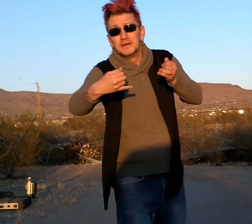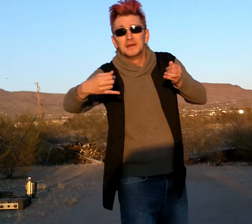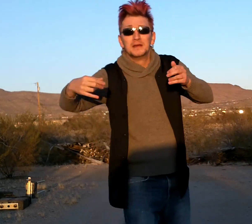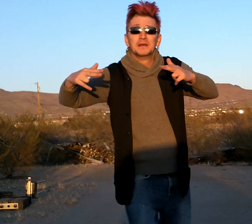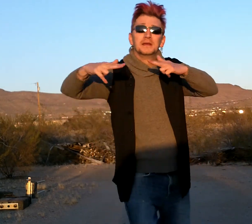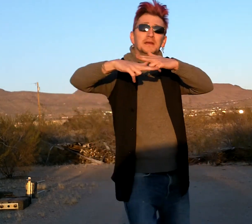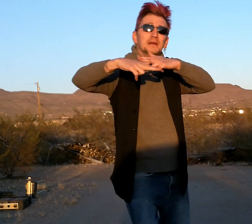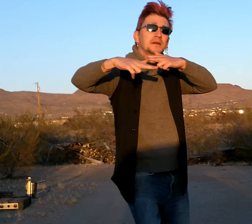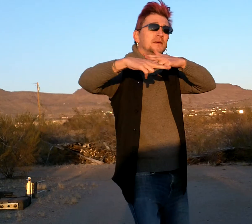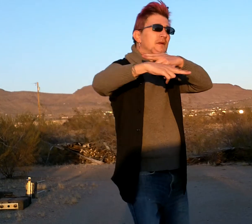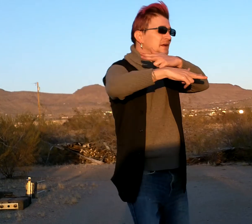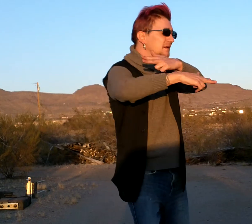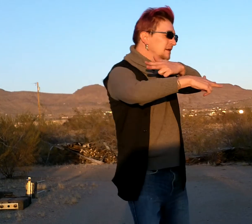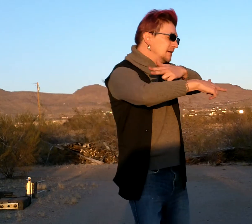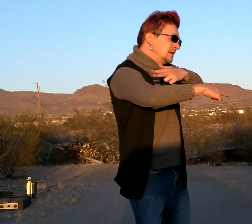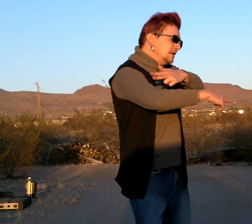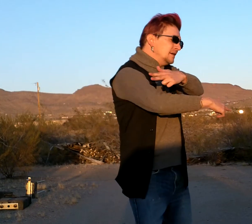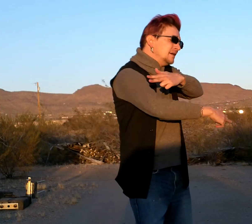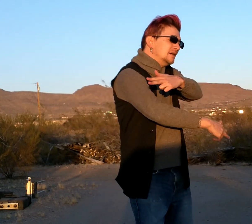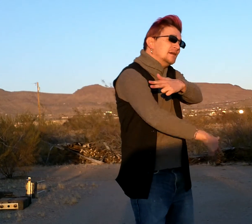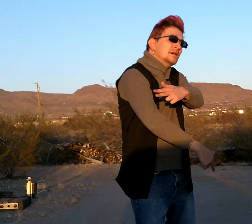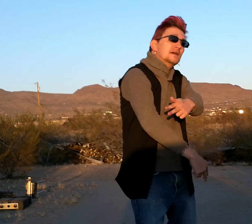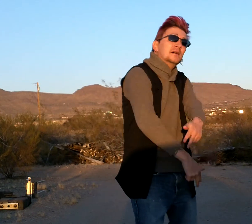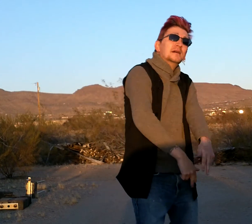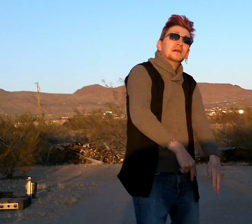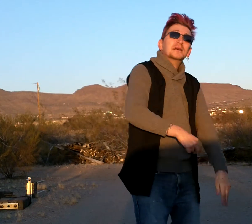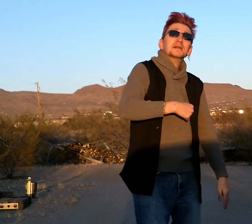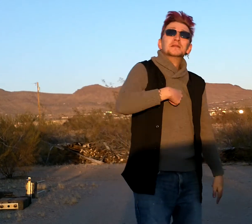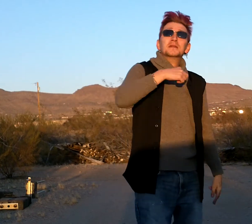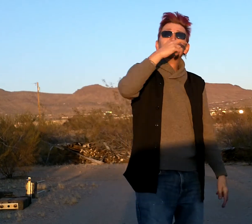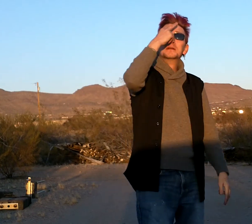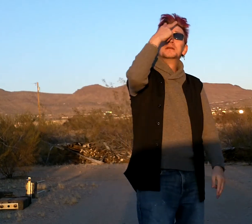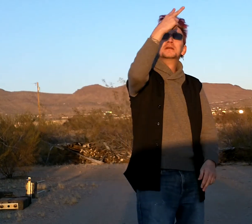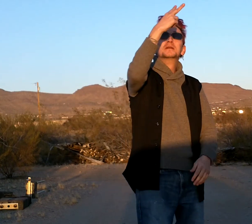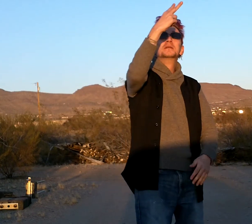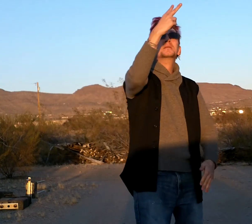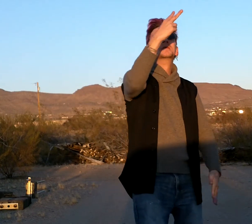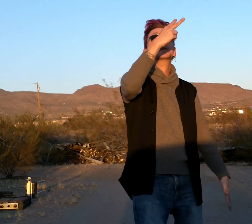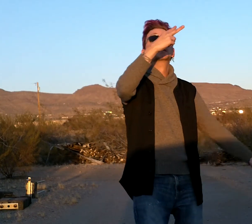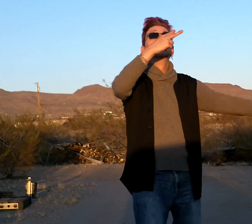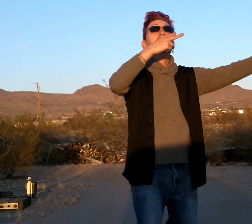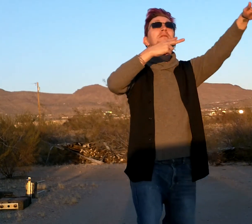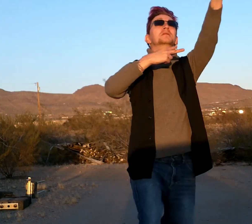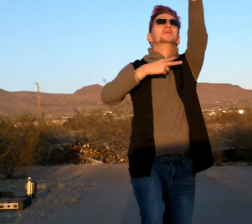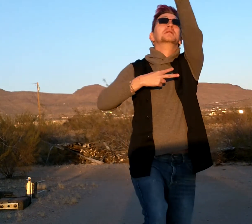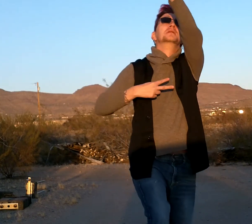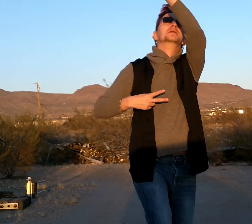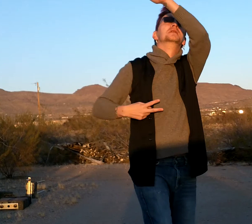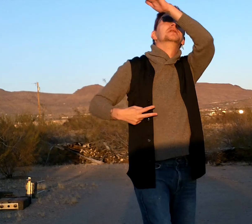highway, I saw above me,